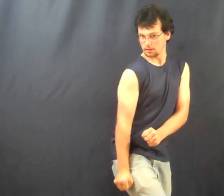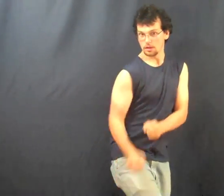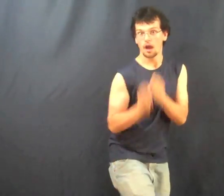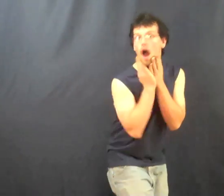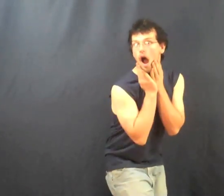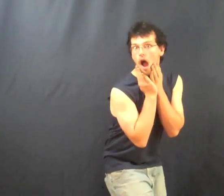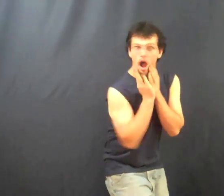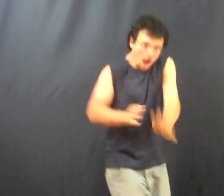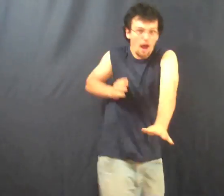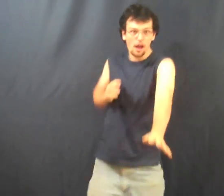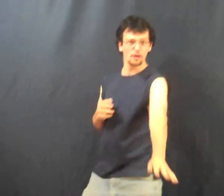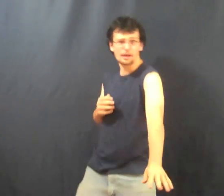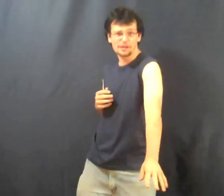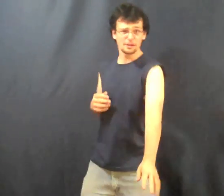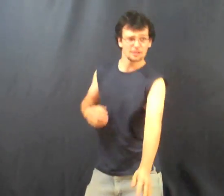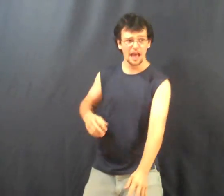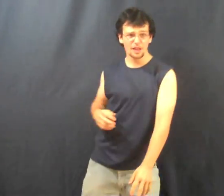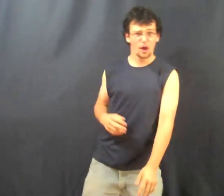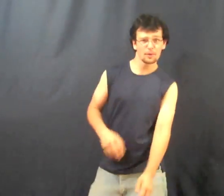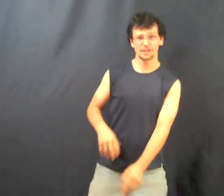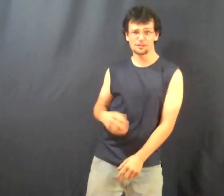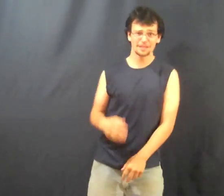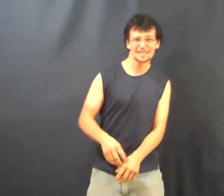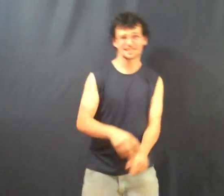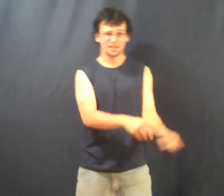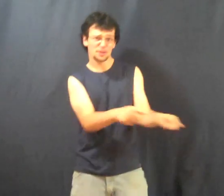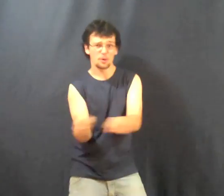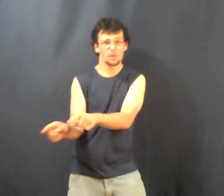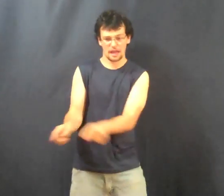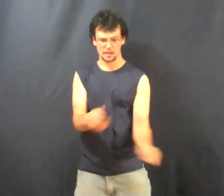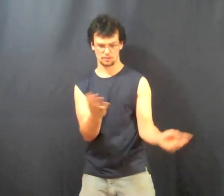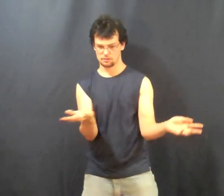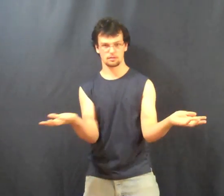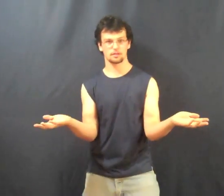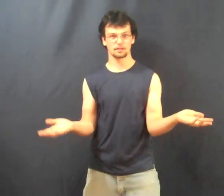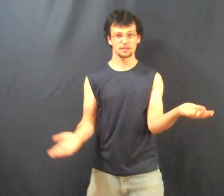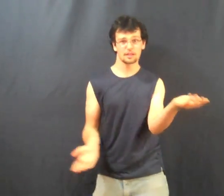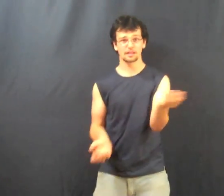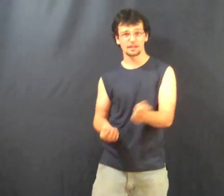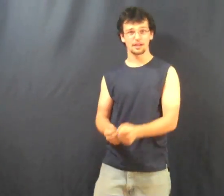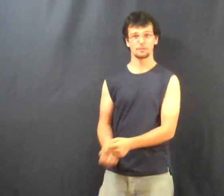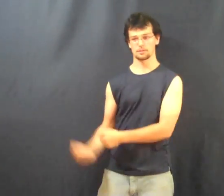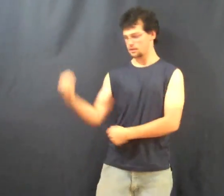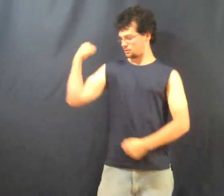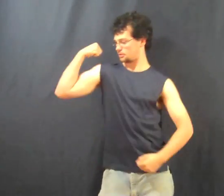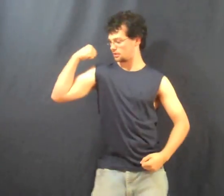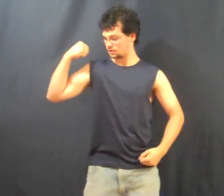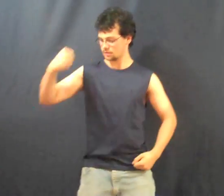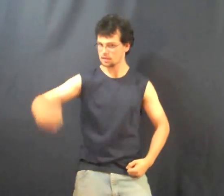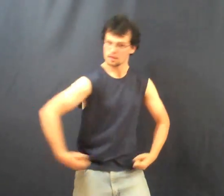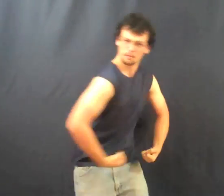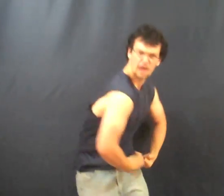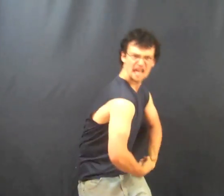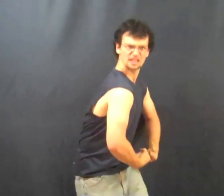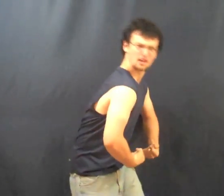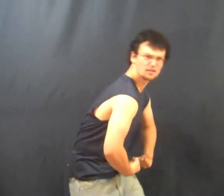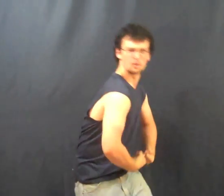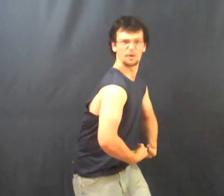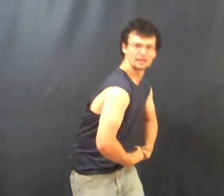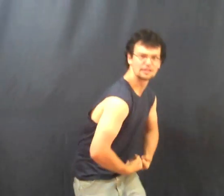Gurgle, gurgle. Militella from the east to the west. The passive east and the beast of the